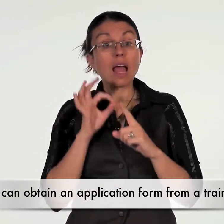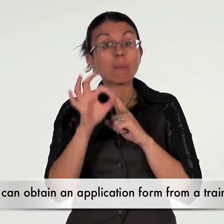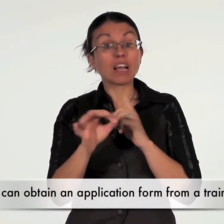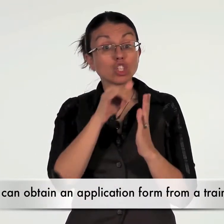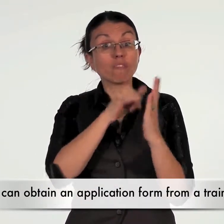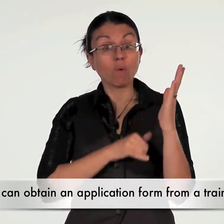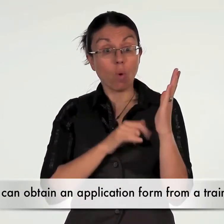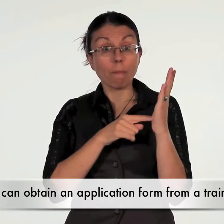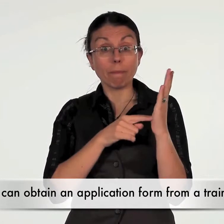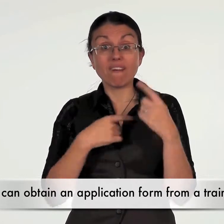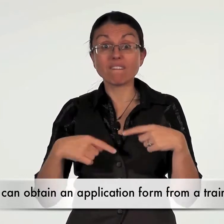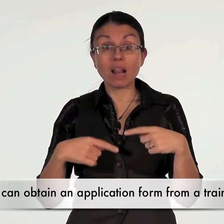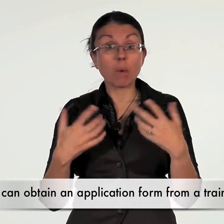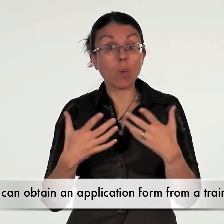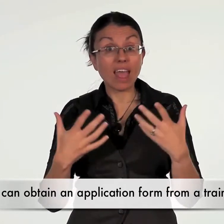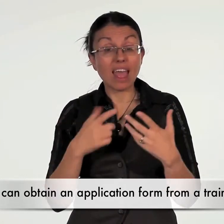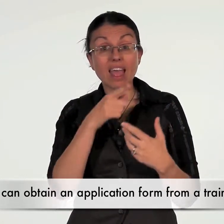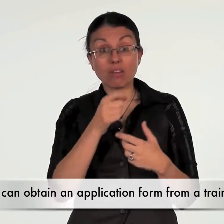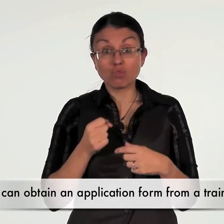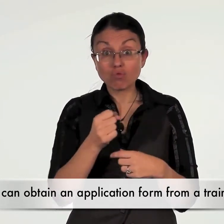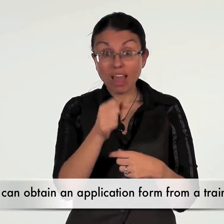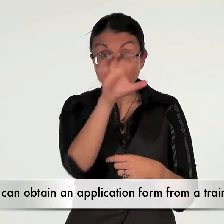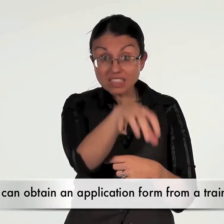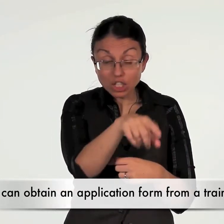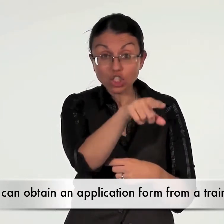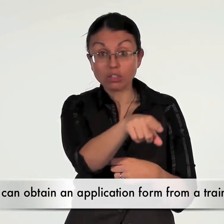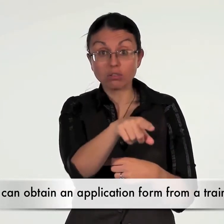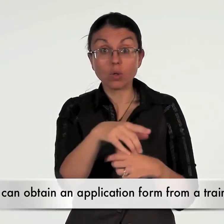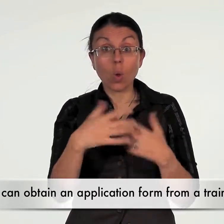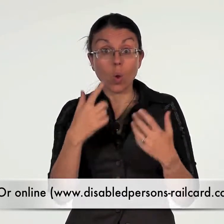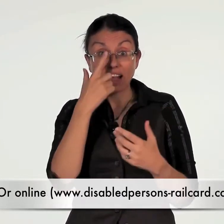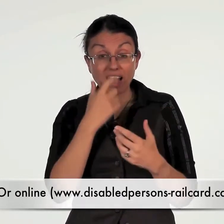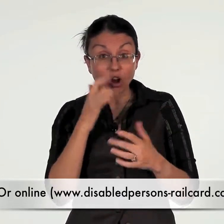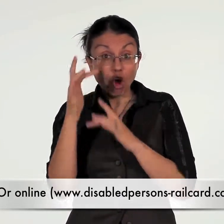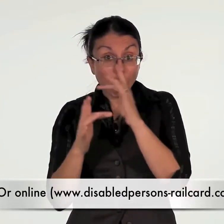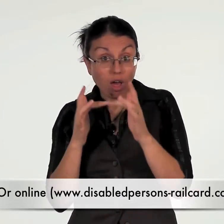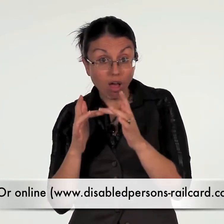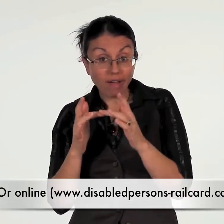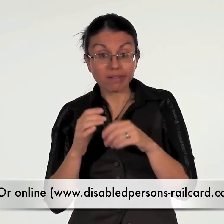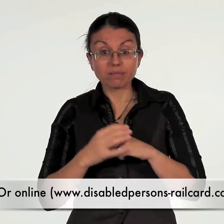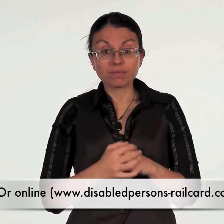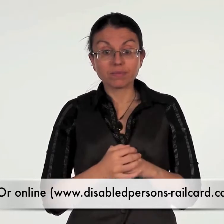you can obtain an application form from a train station or online